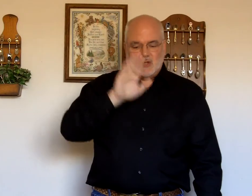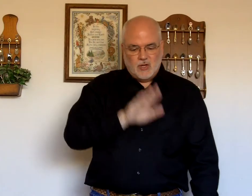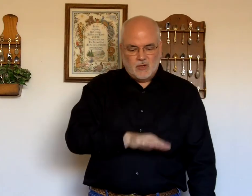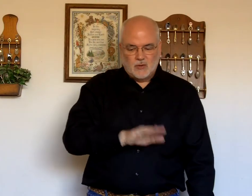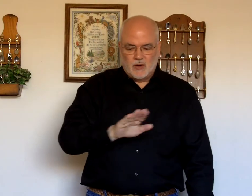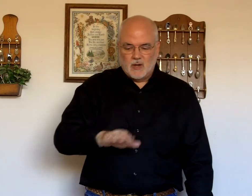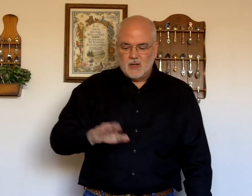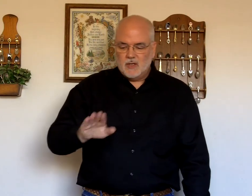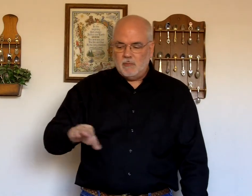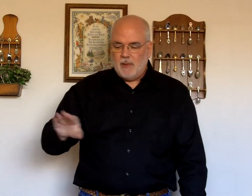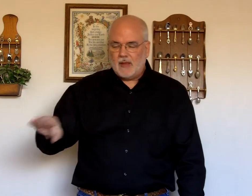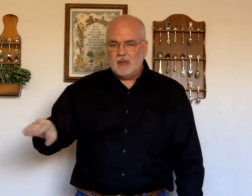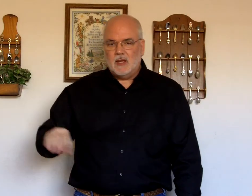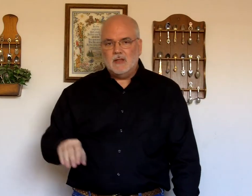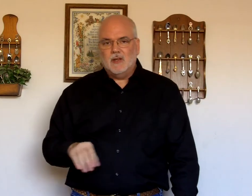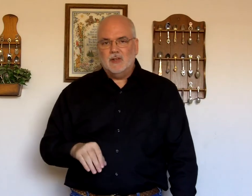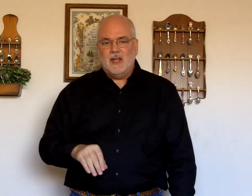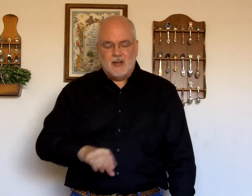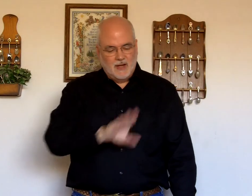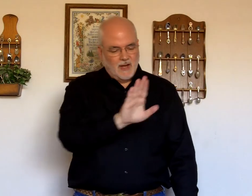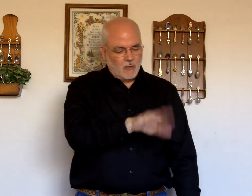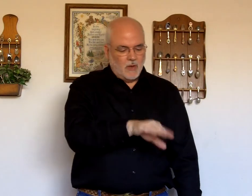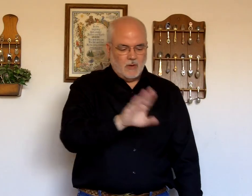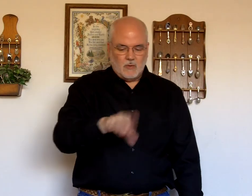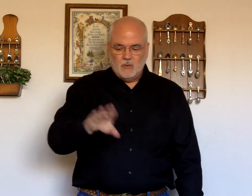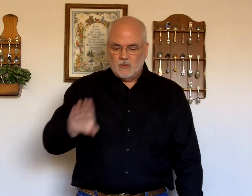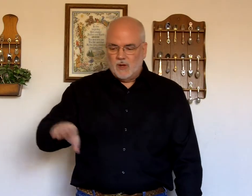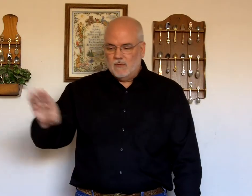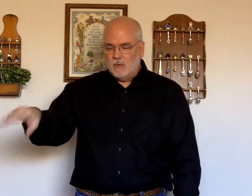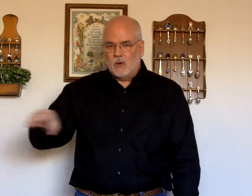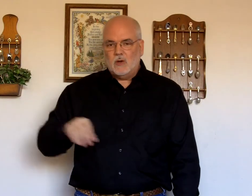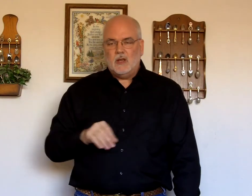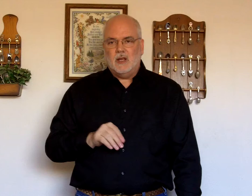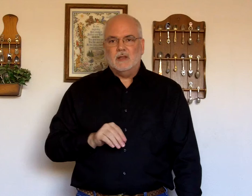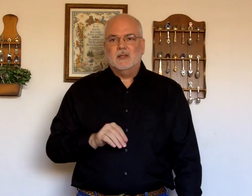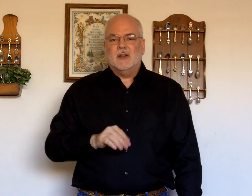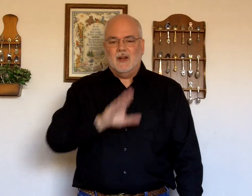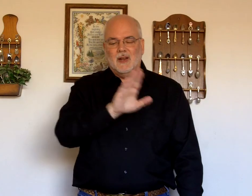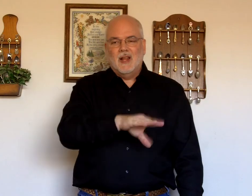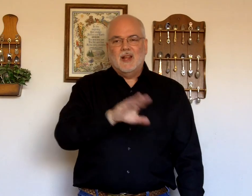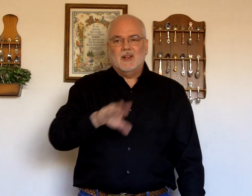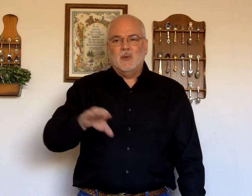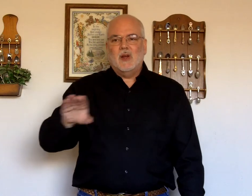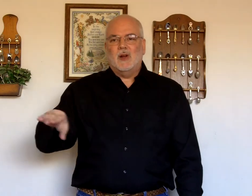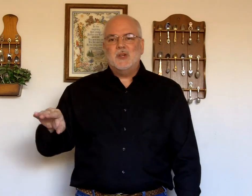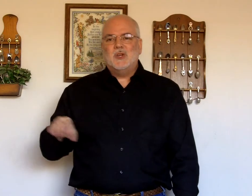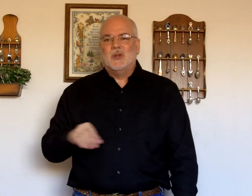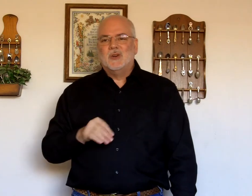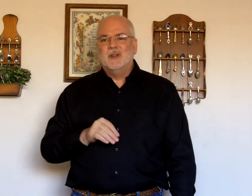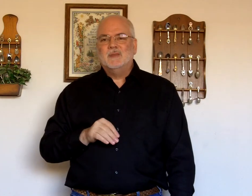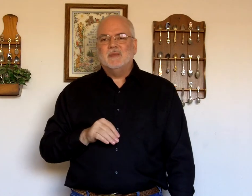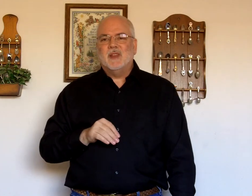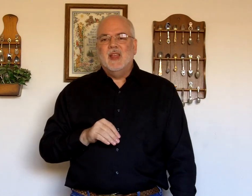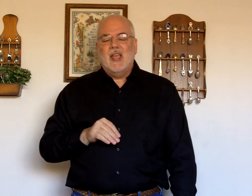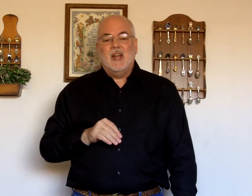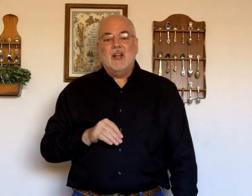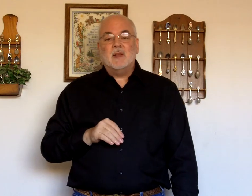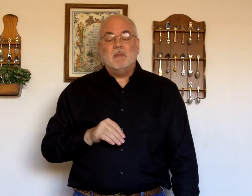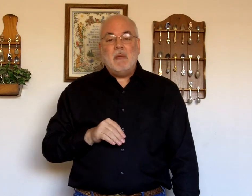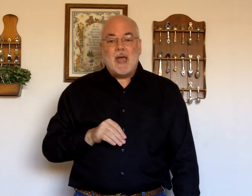Children. Just pat the kids on the head. One. Two. Three. Four. Good kids. Alright. We are his children. And it doesn't matter